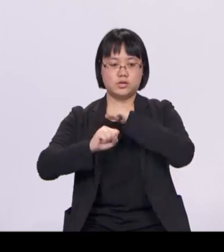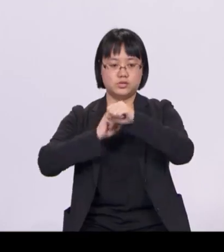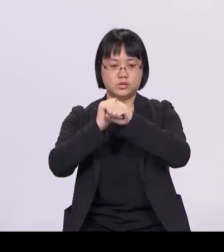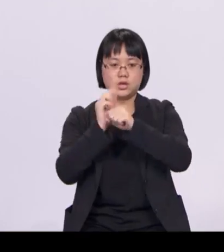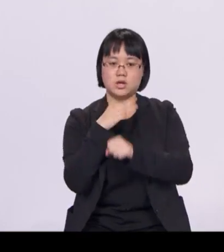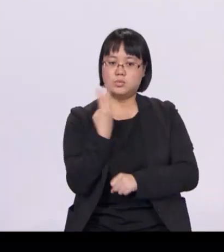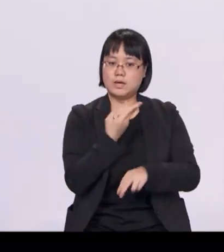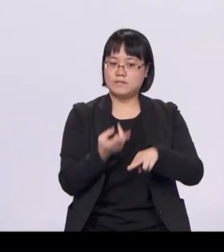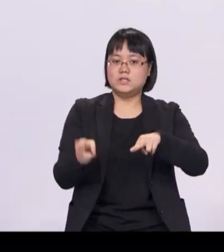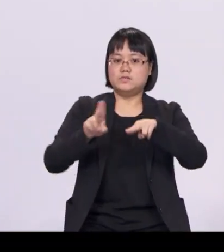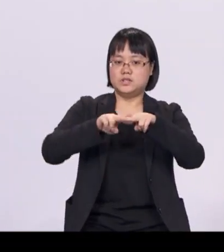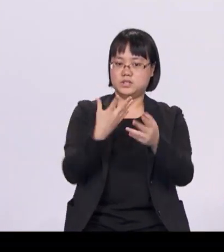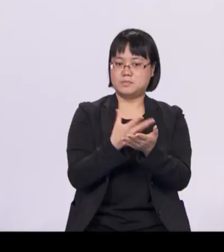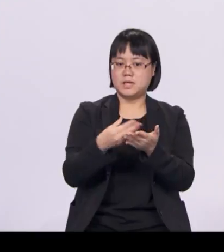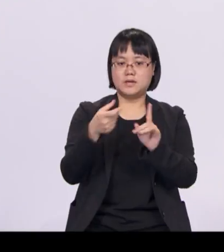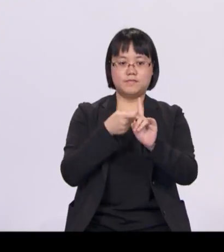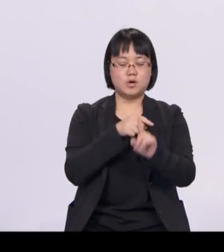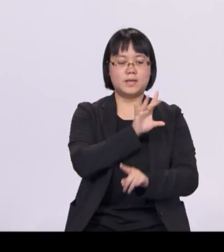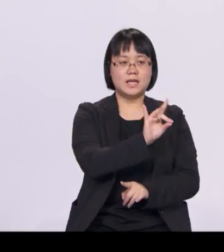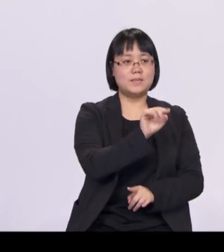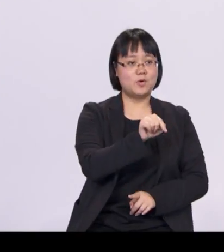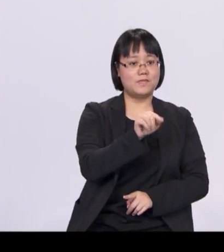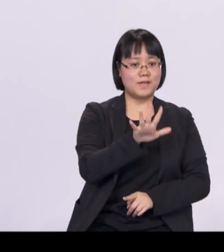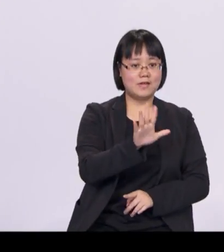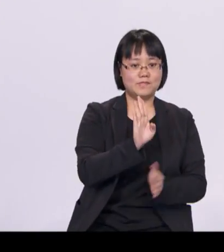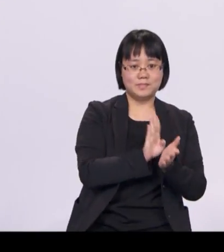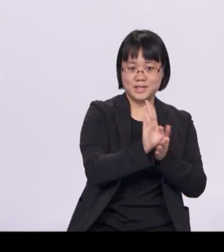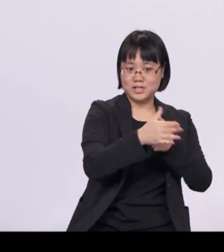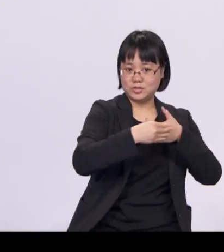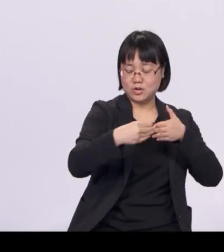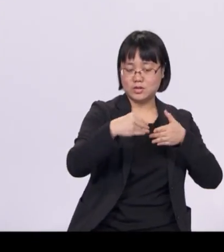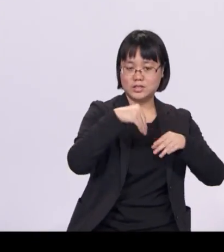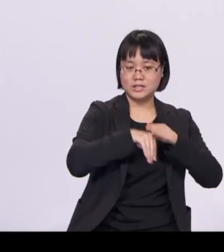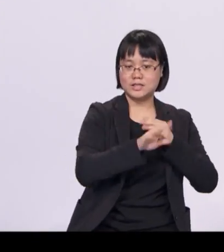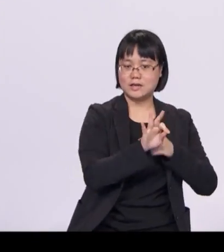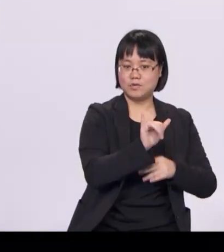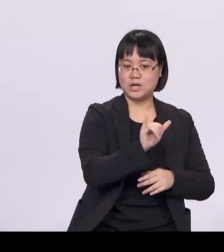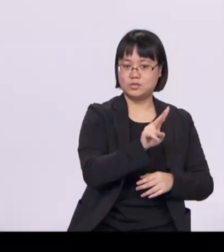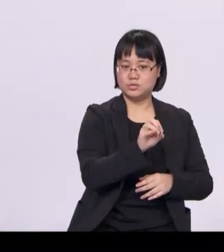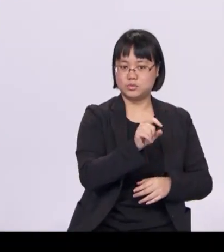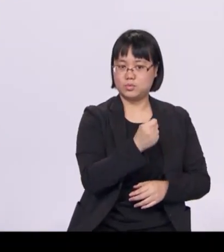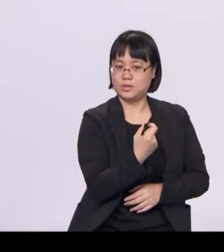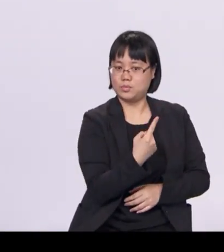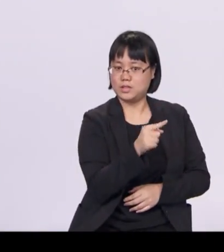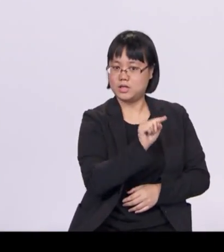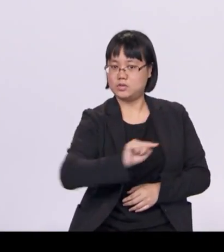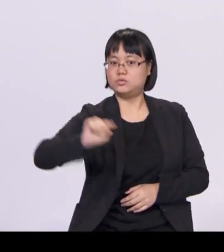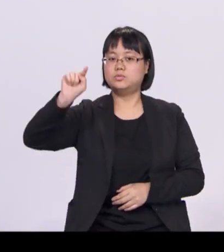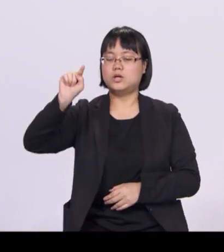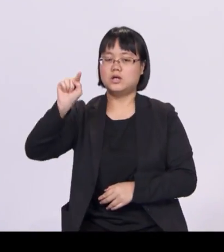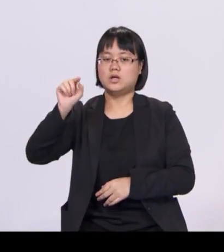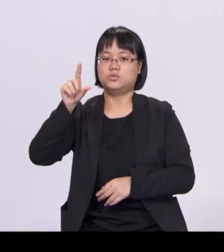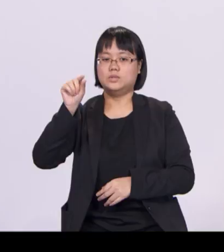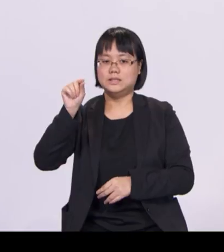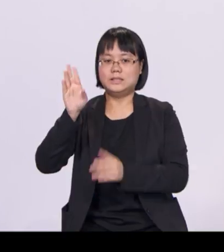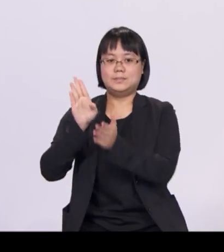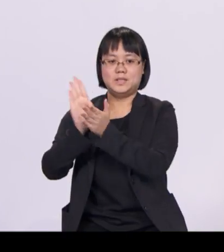from $8.5 billion in FY 2011 to an estimated $20 billion in FY